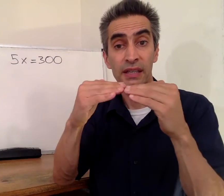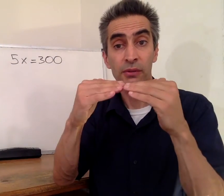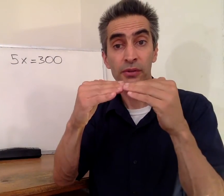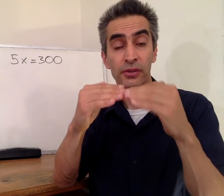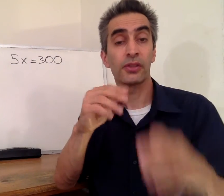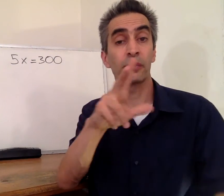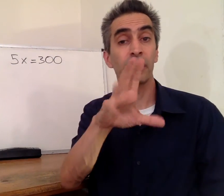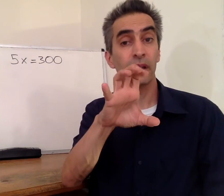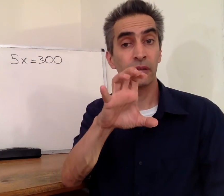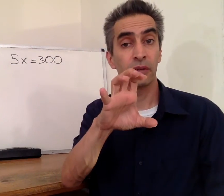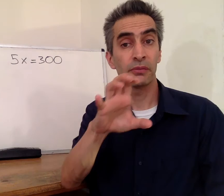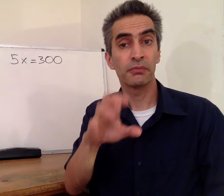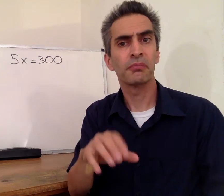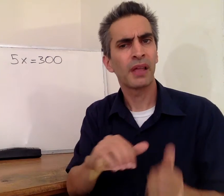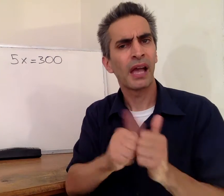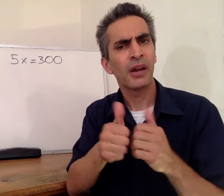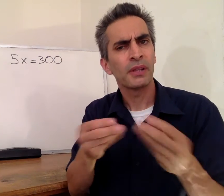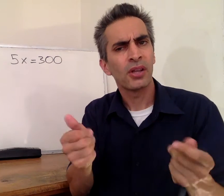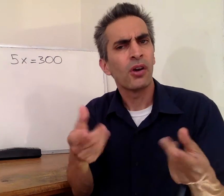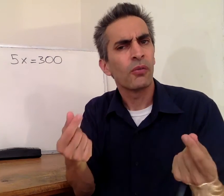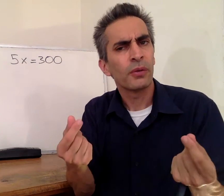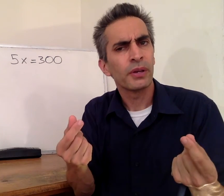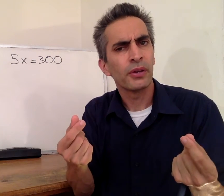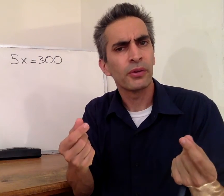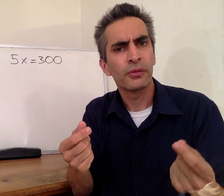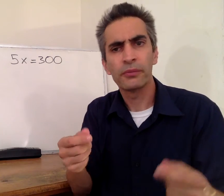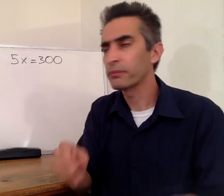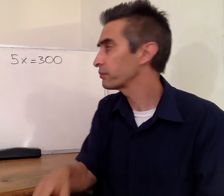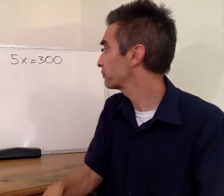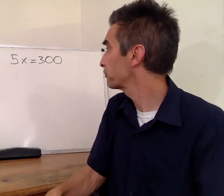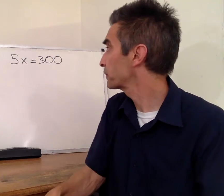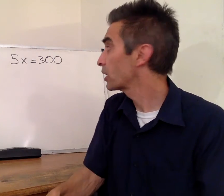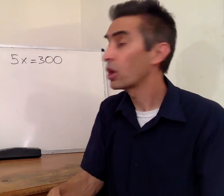5x equals 300. How do we solve this? What do we do?